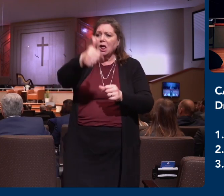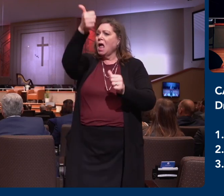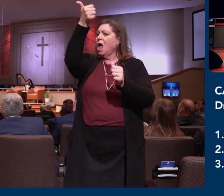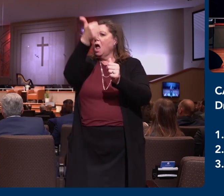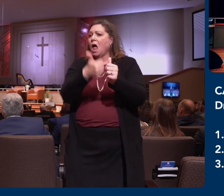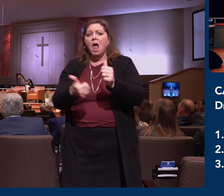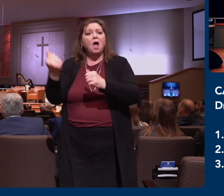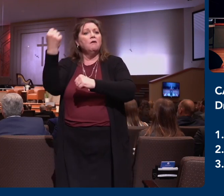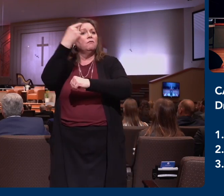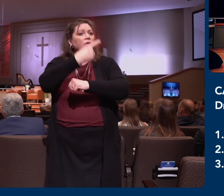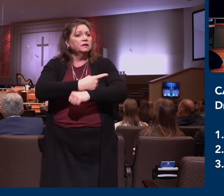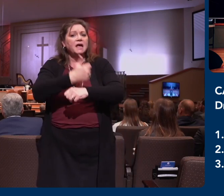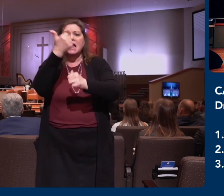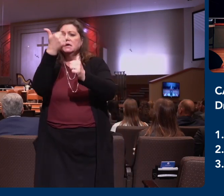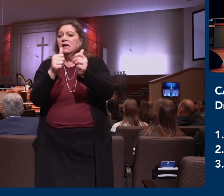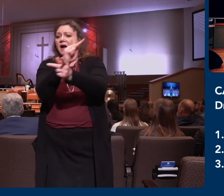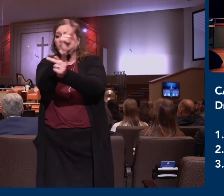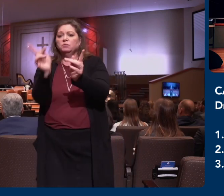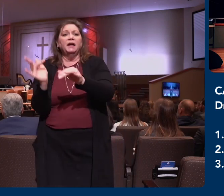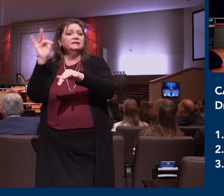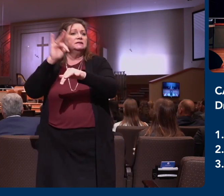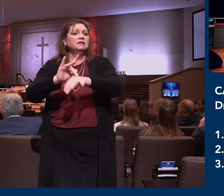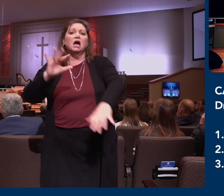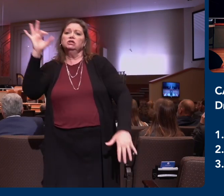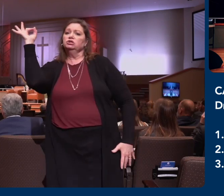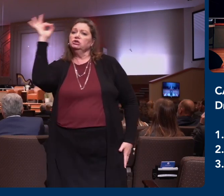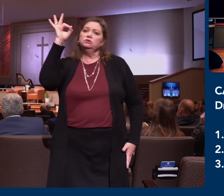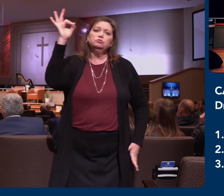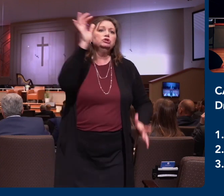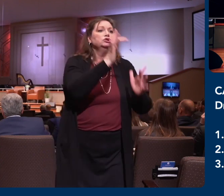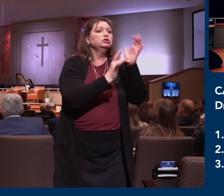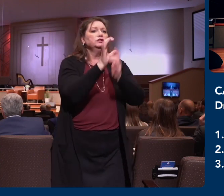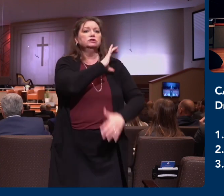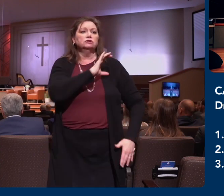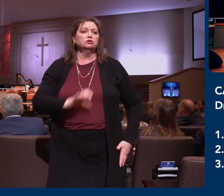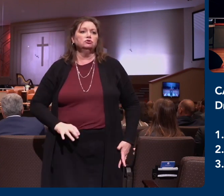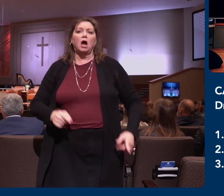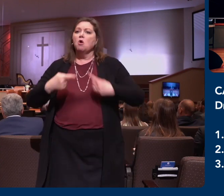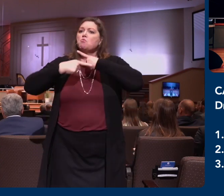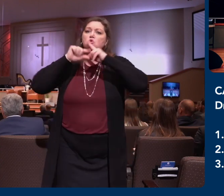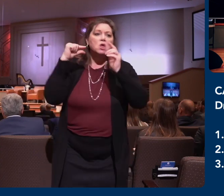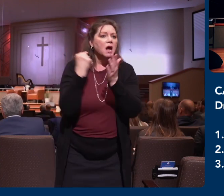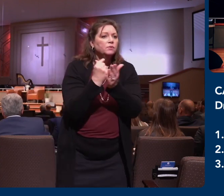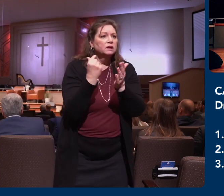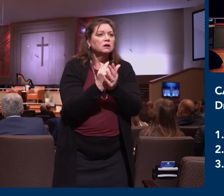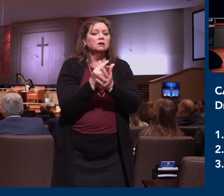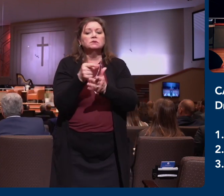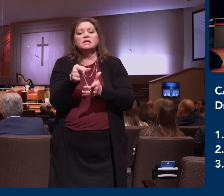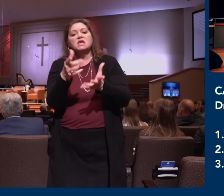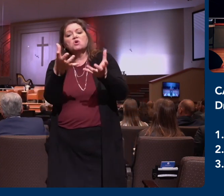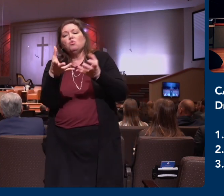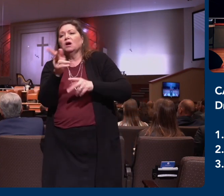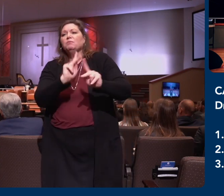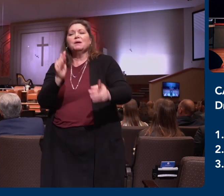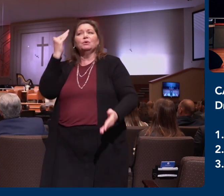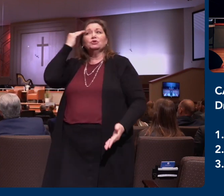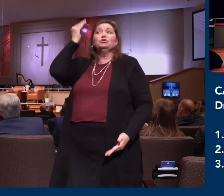was Jesus Christ and the gospel of Jesus Christ. That people would know him and the power of the resurrection.